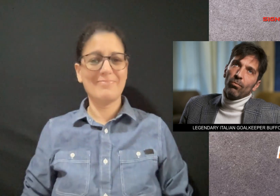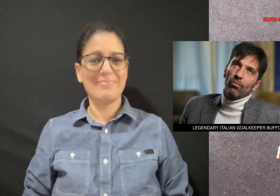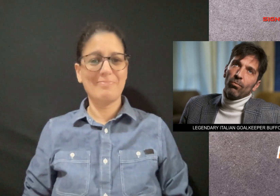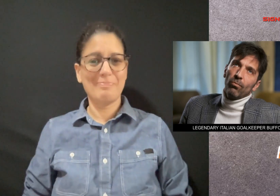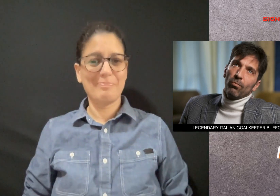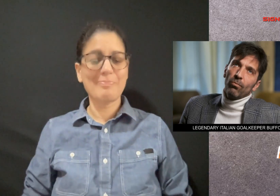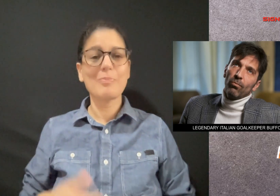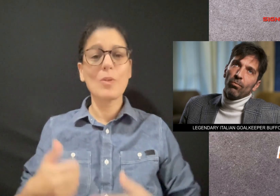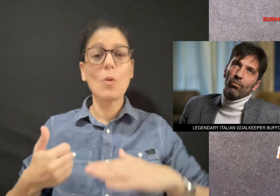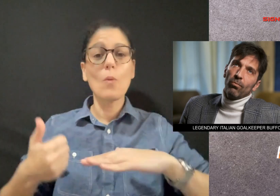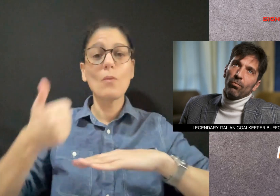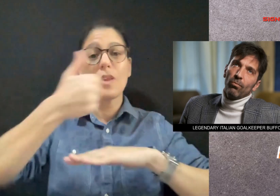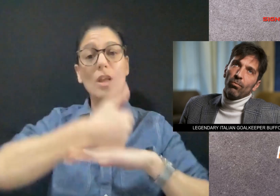we did it together.